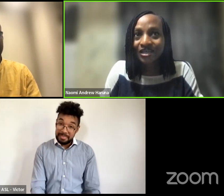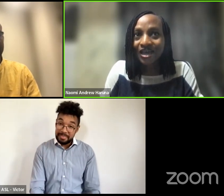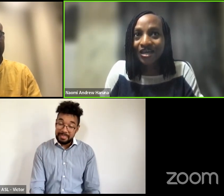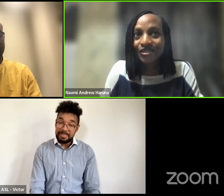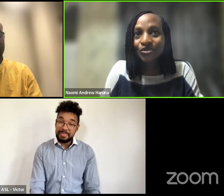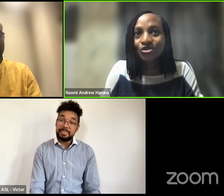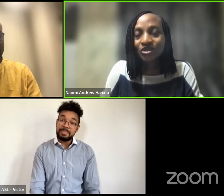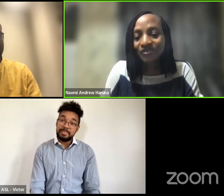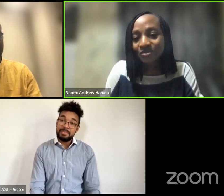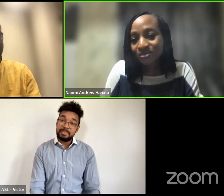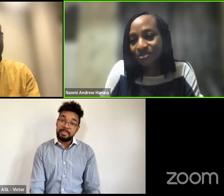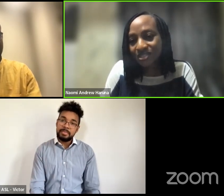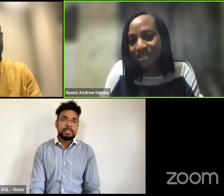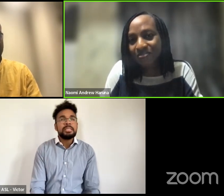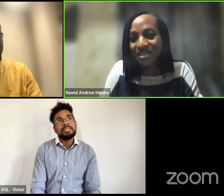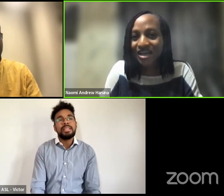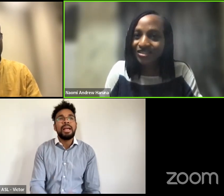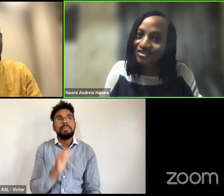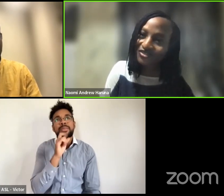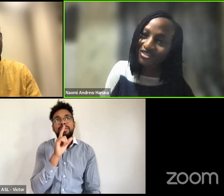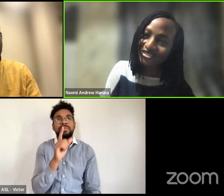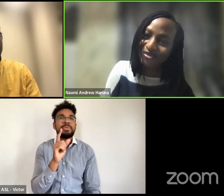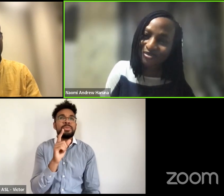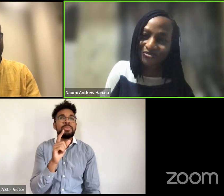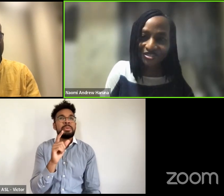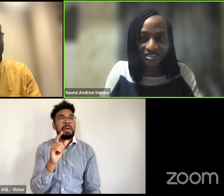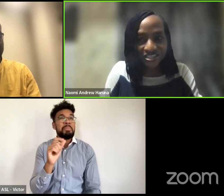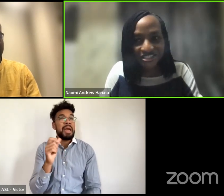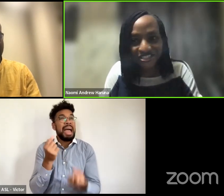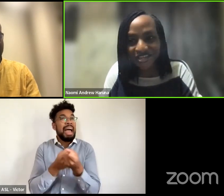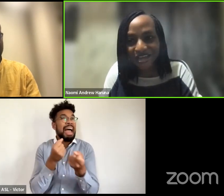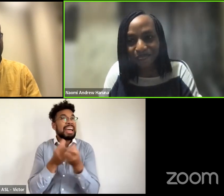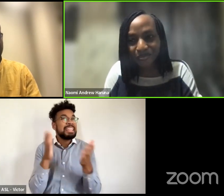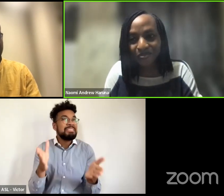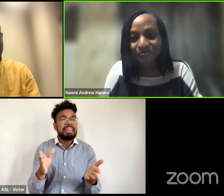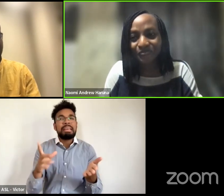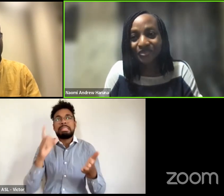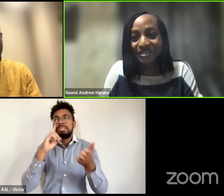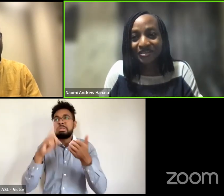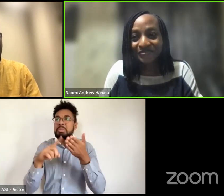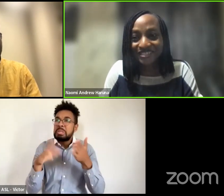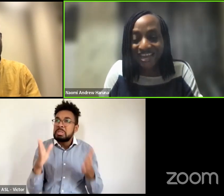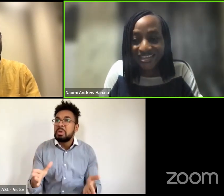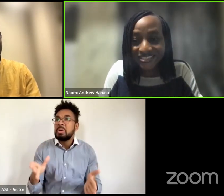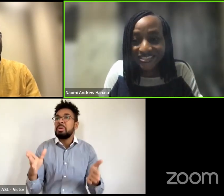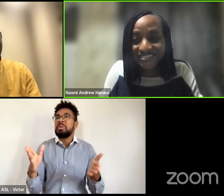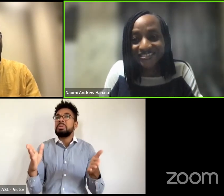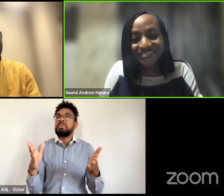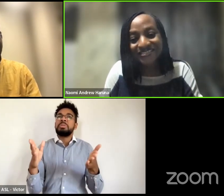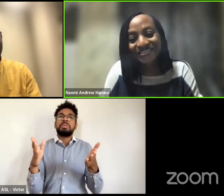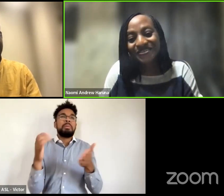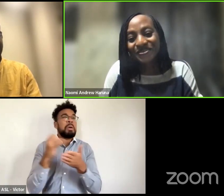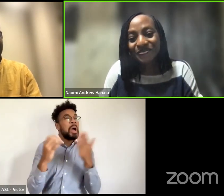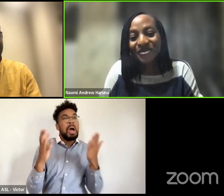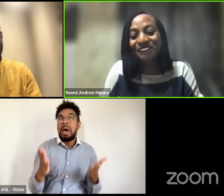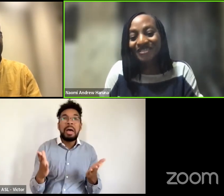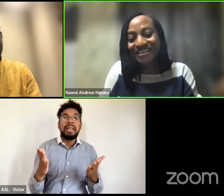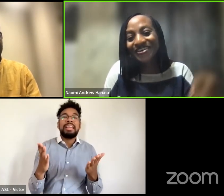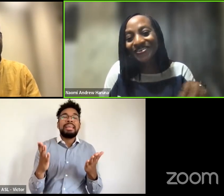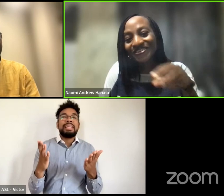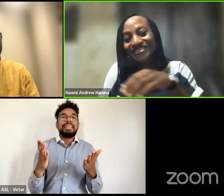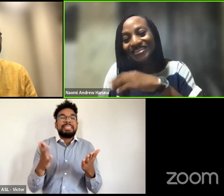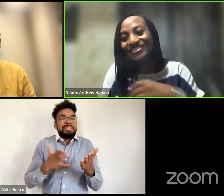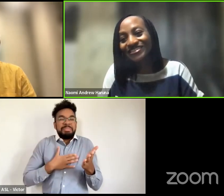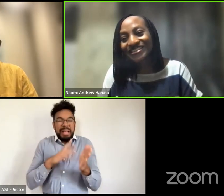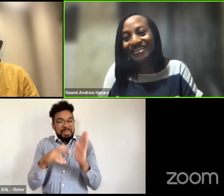i i i don't know if i'm to say i'm an activist i'm a researcher i'm a i'm an artist well